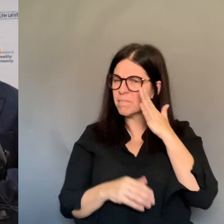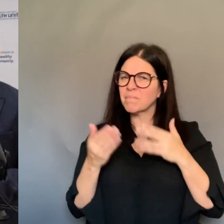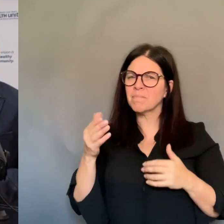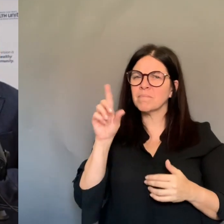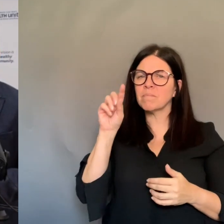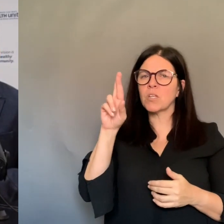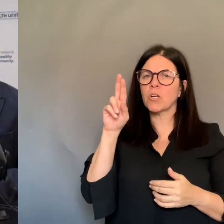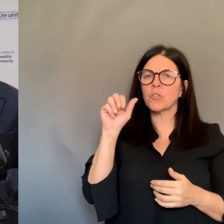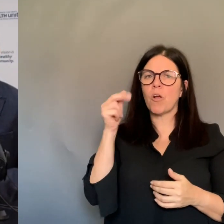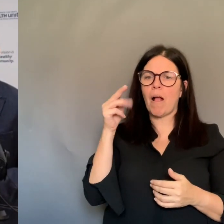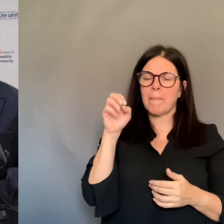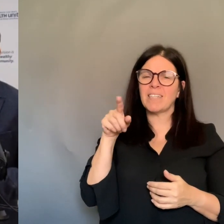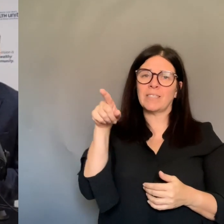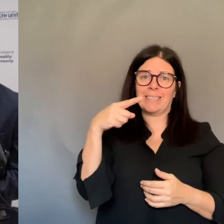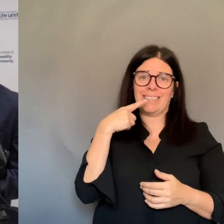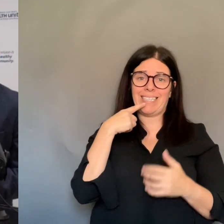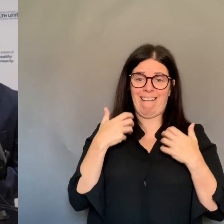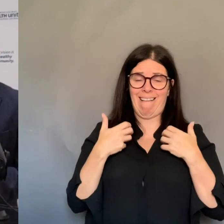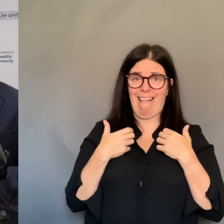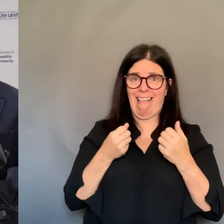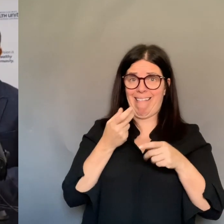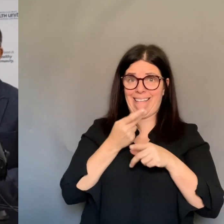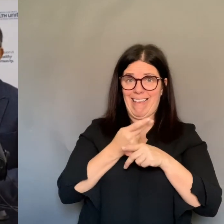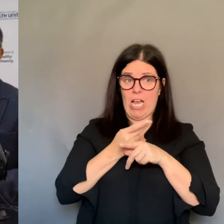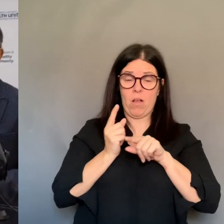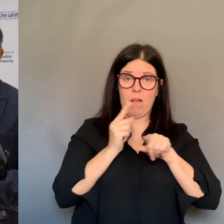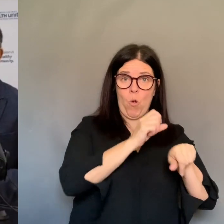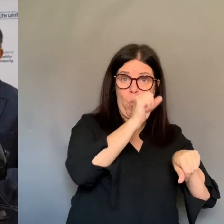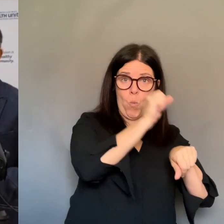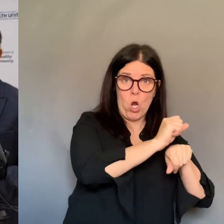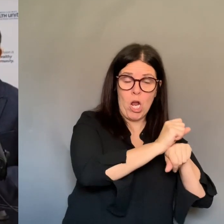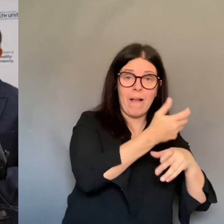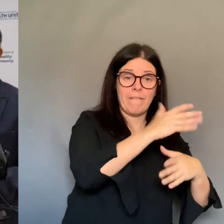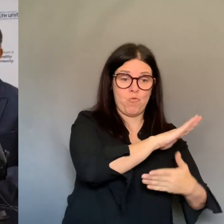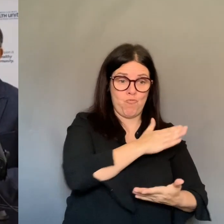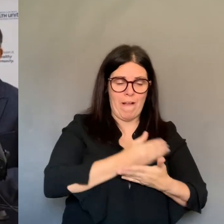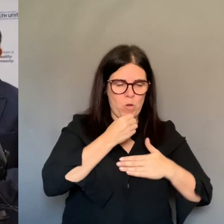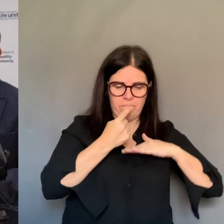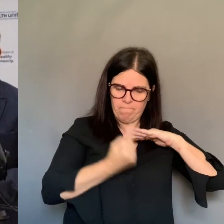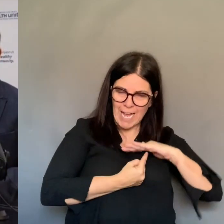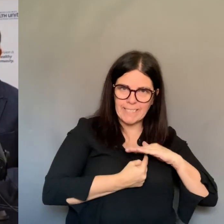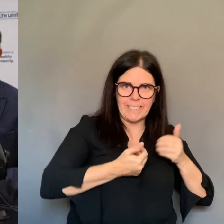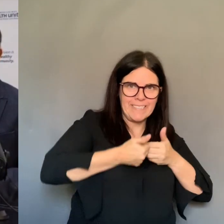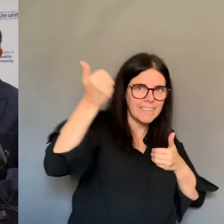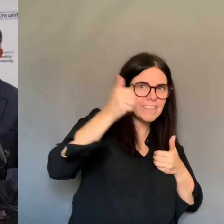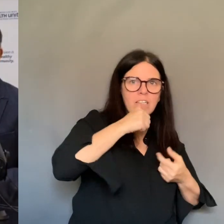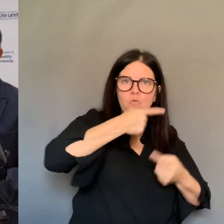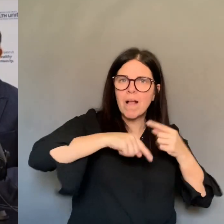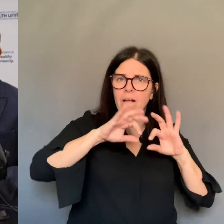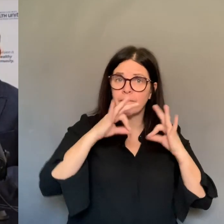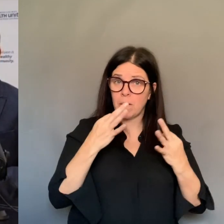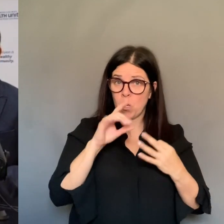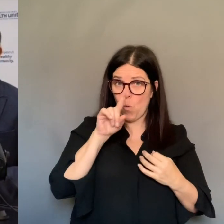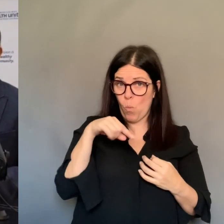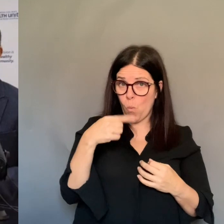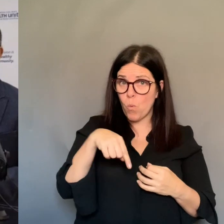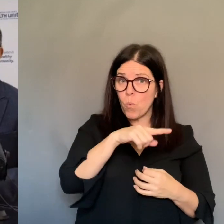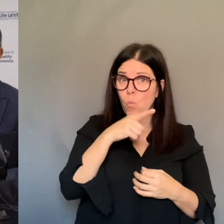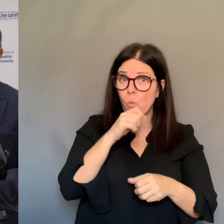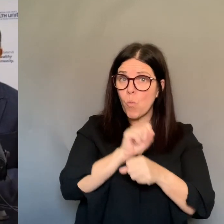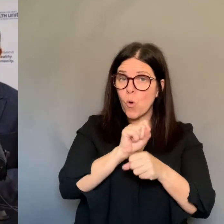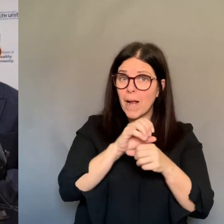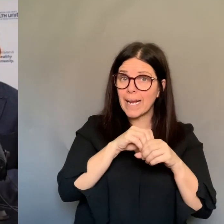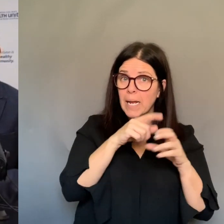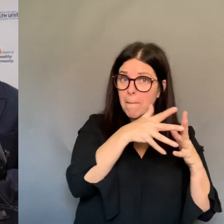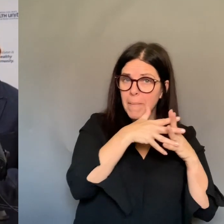in place. My recommendation is more for the people who are crossing the border, because the number of cases across the border is much higher than what